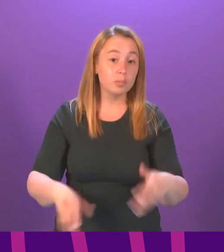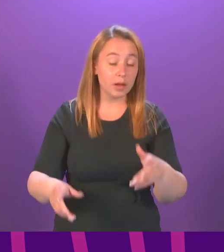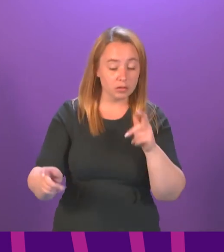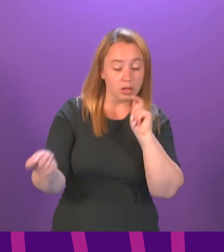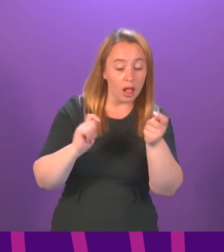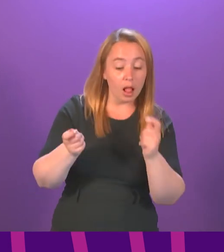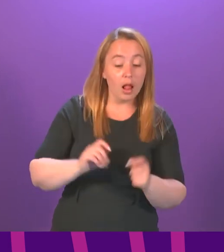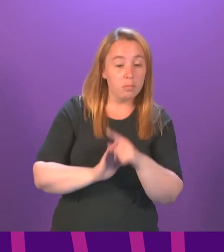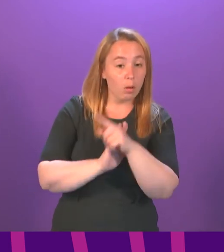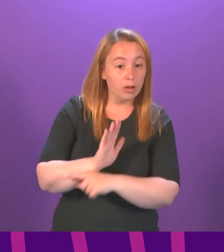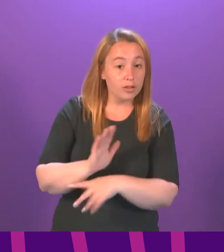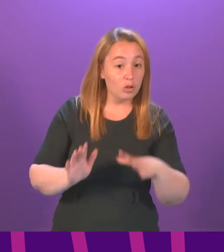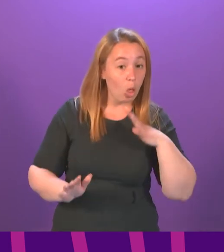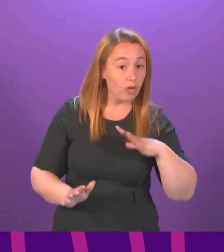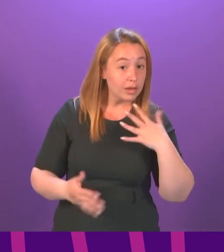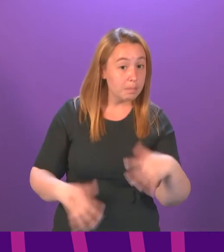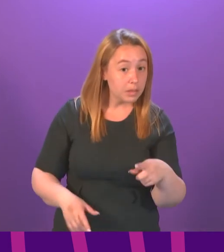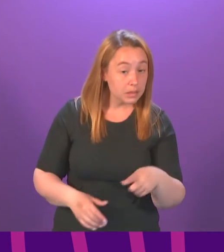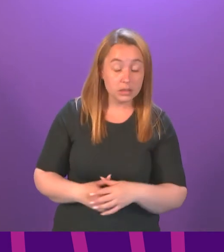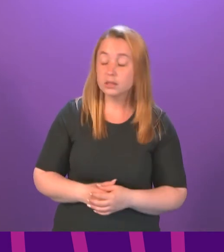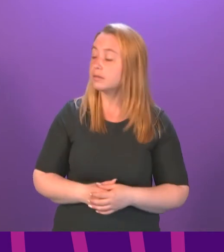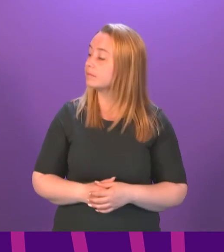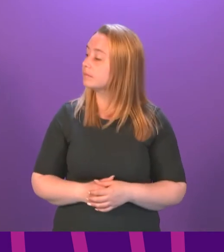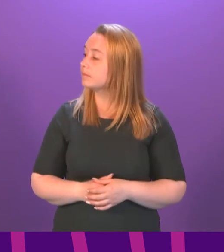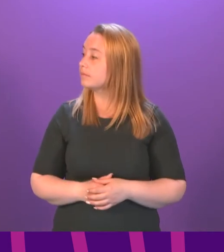review or amend their policies? Minister.